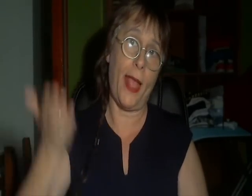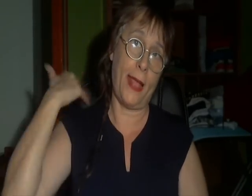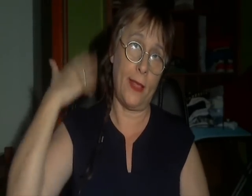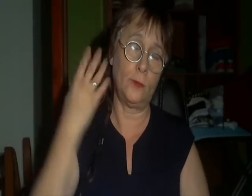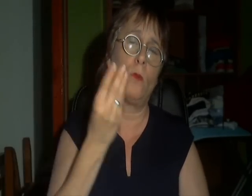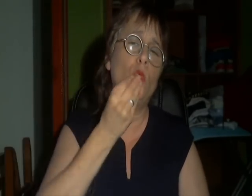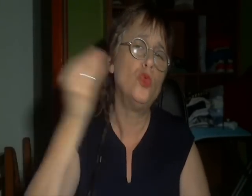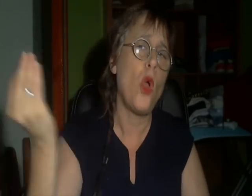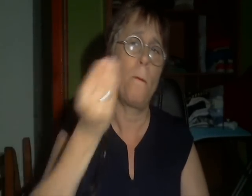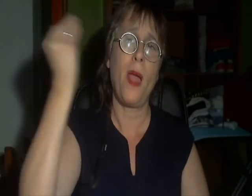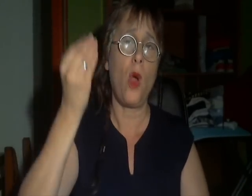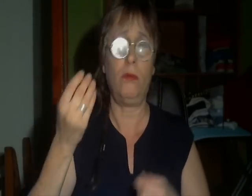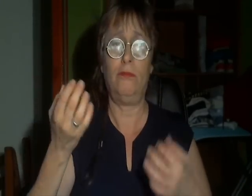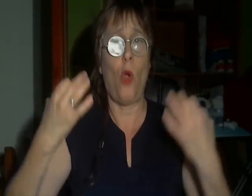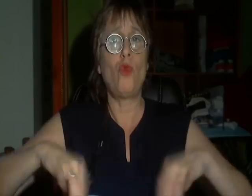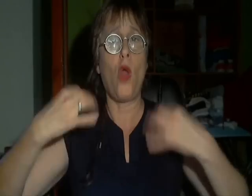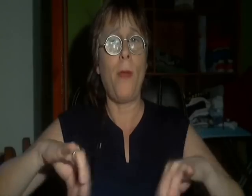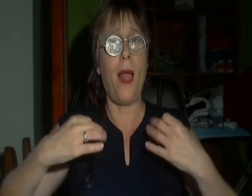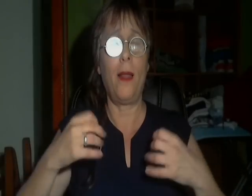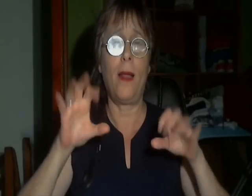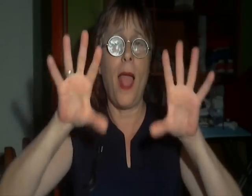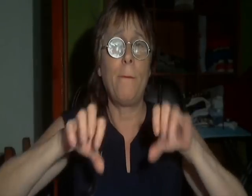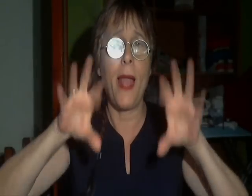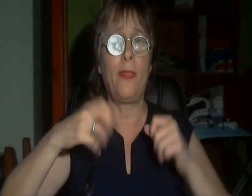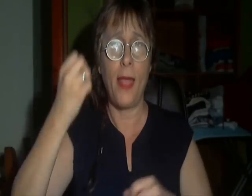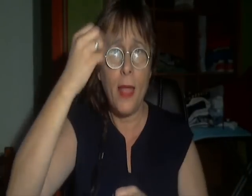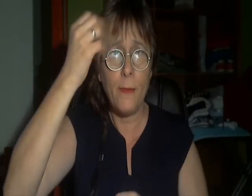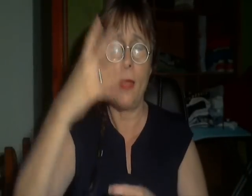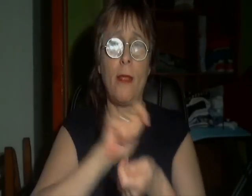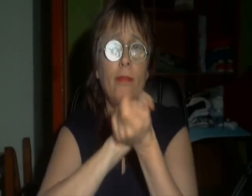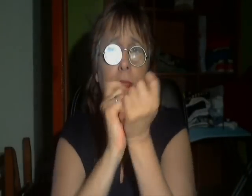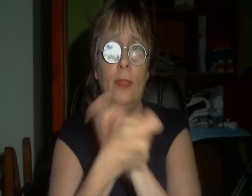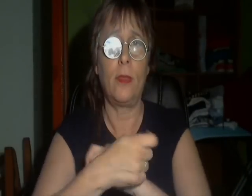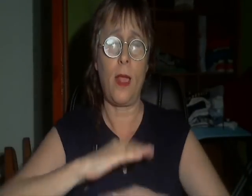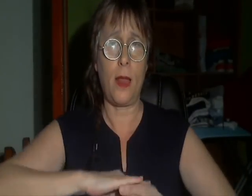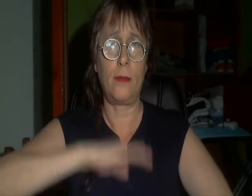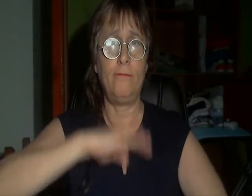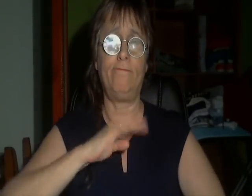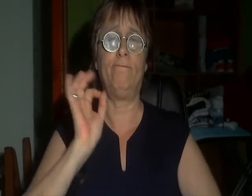Dedenne! What a cute town! So we're supposed to find the Megastone here, right?